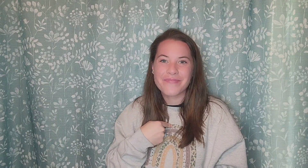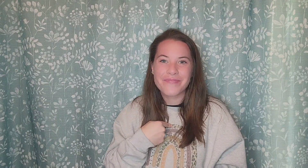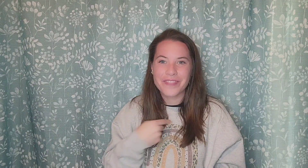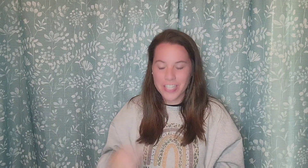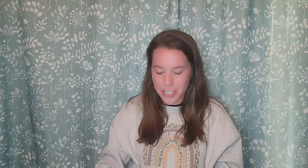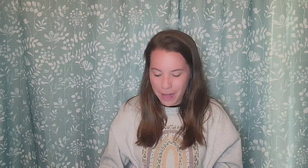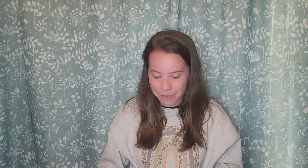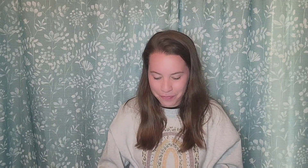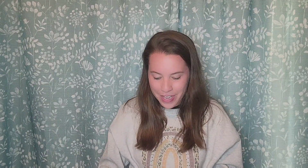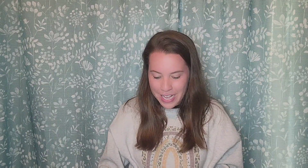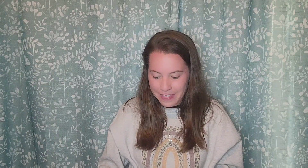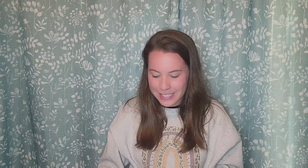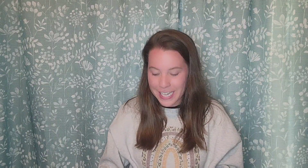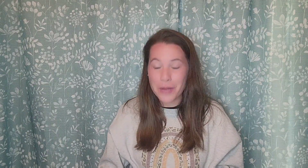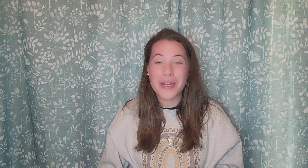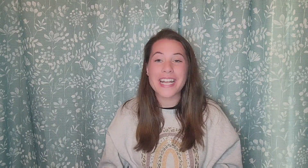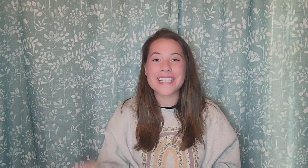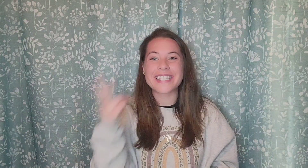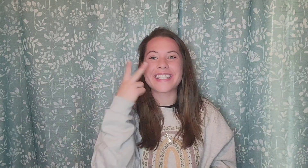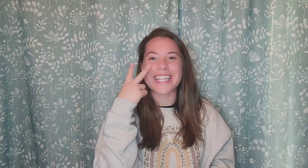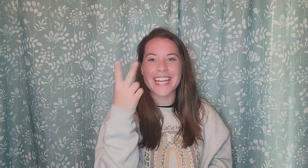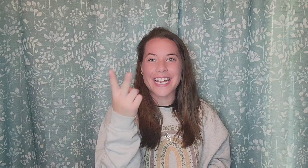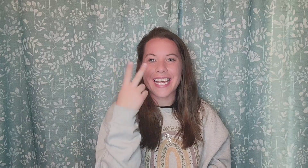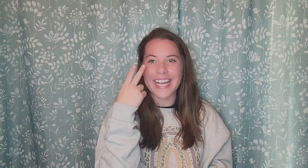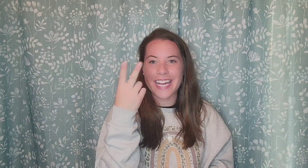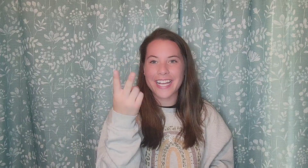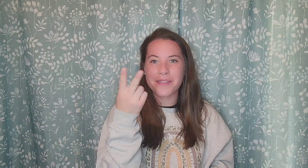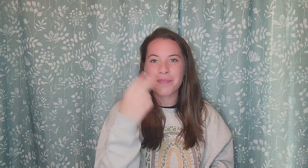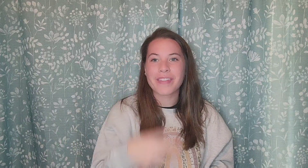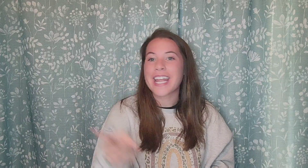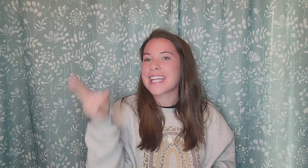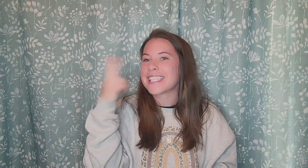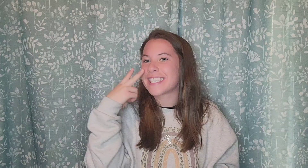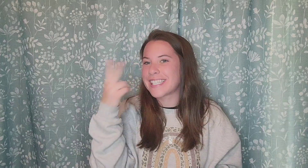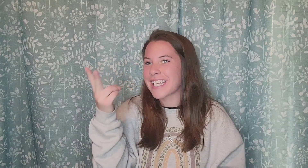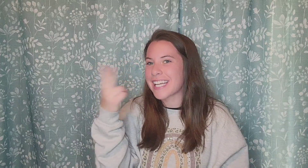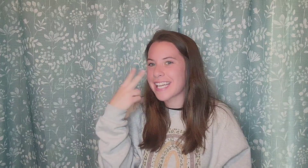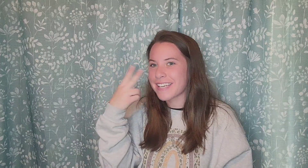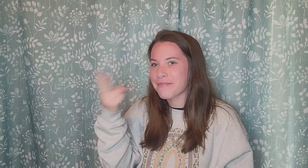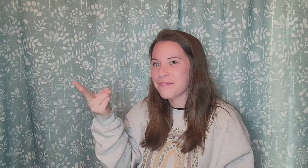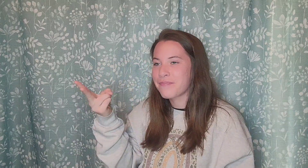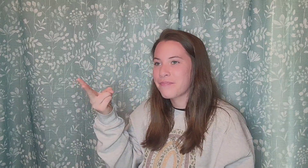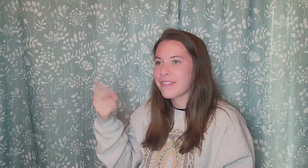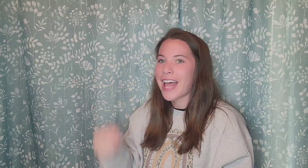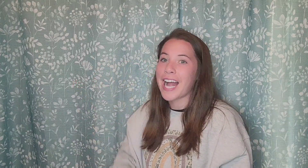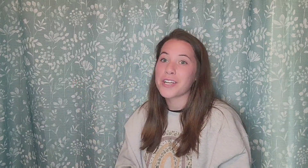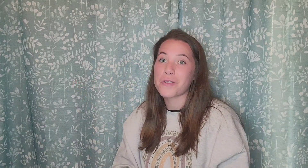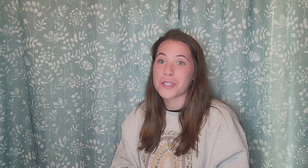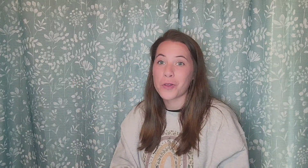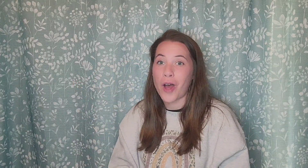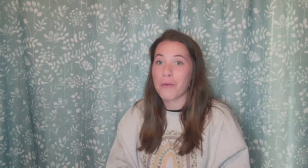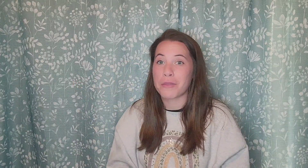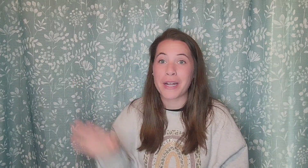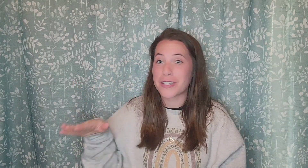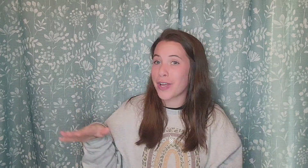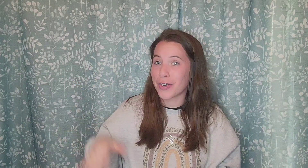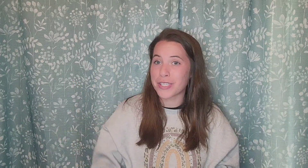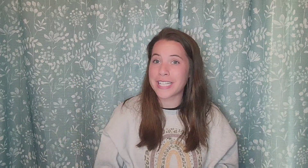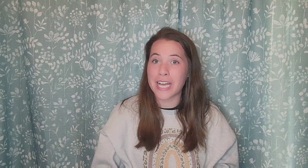Good job. The second one is see. See. I do this a lot with my toddlers. I tell